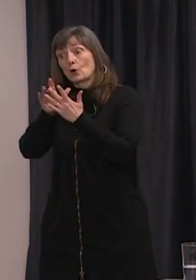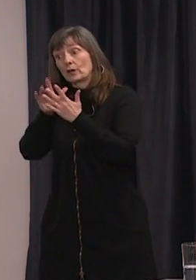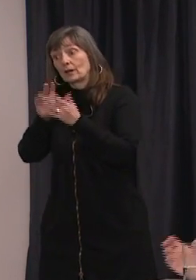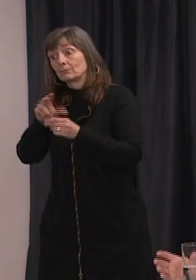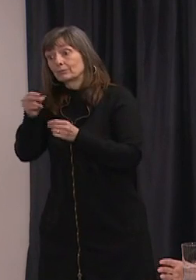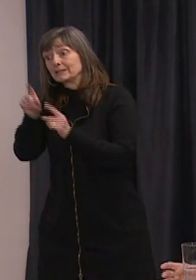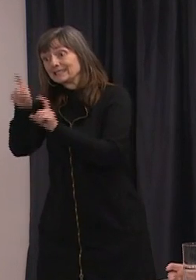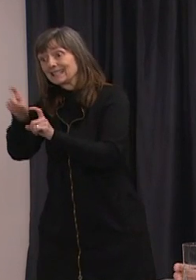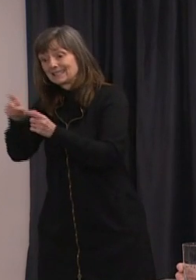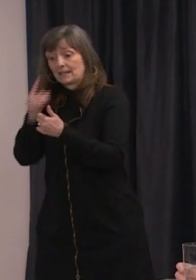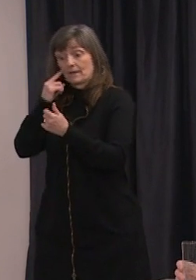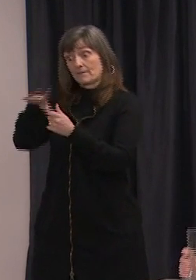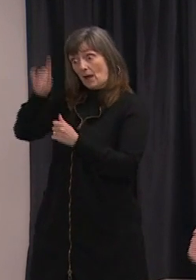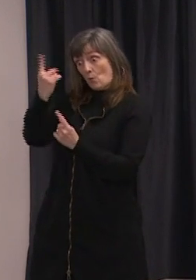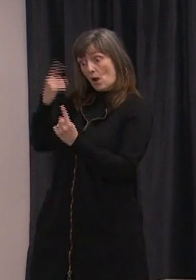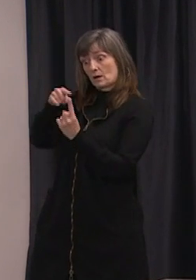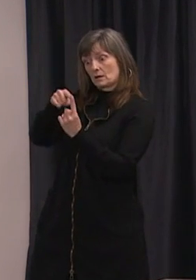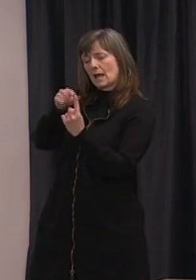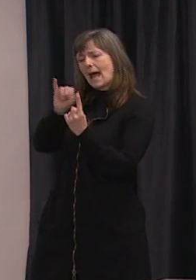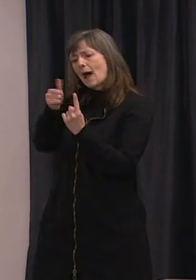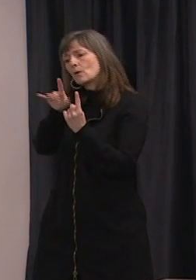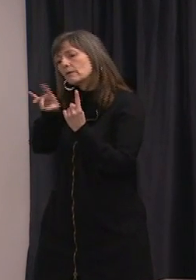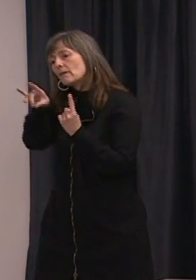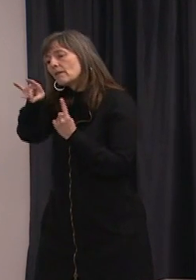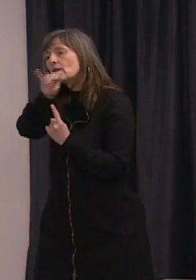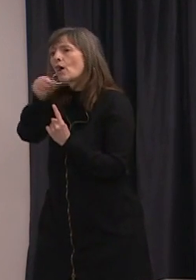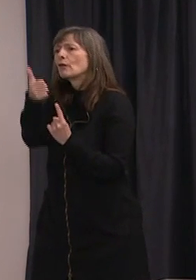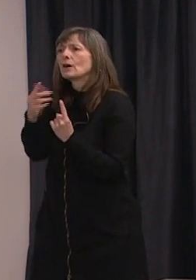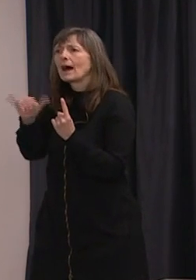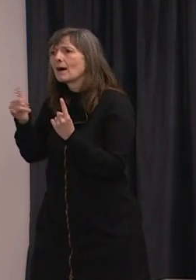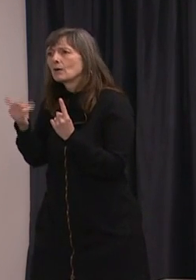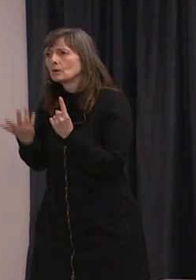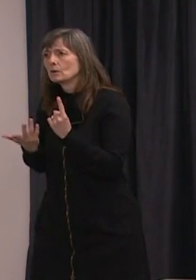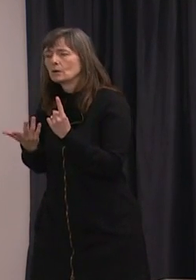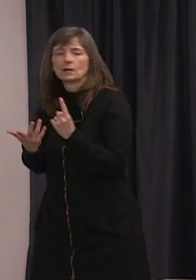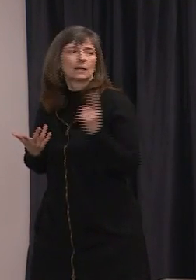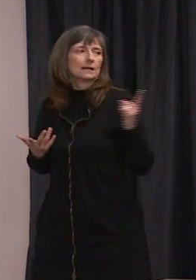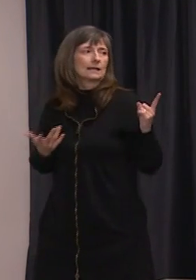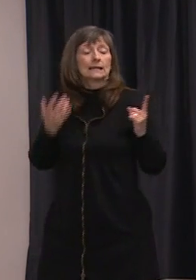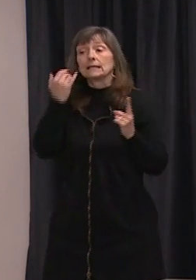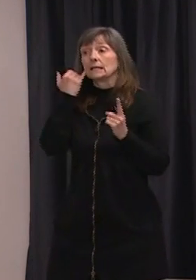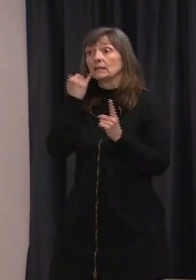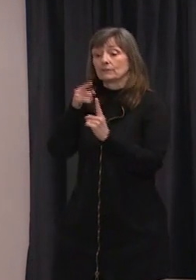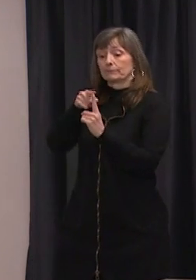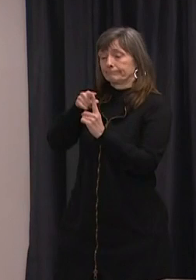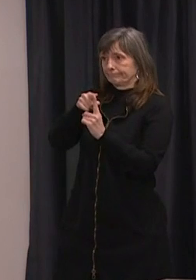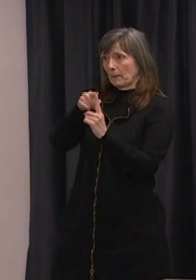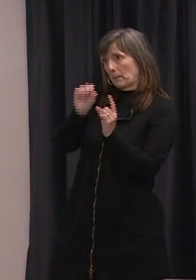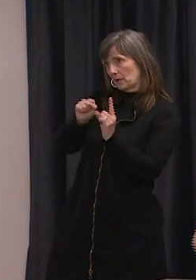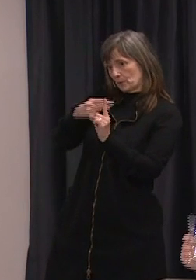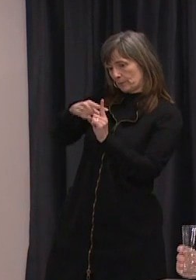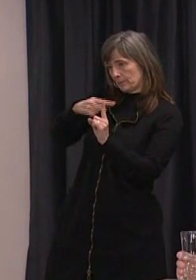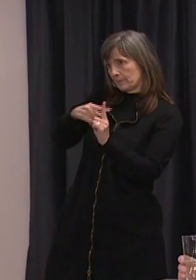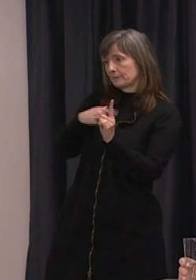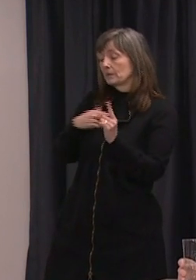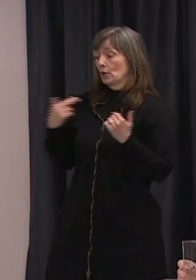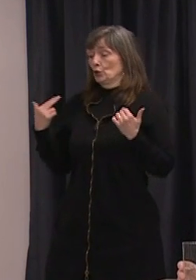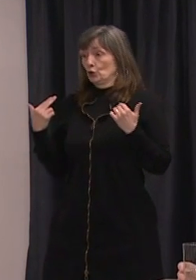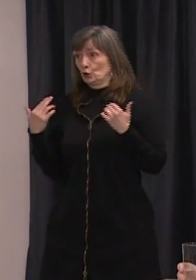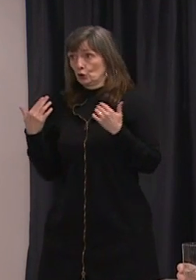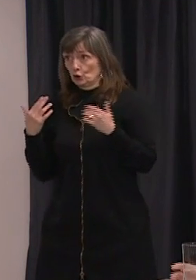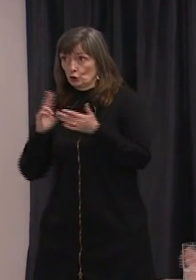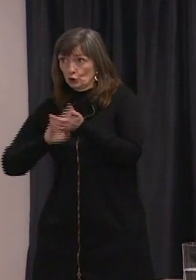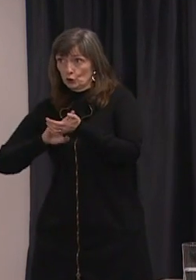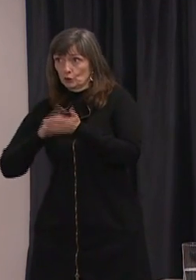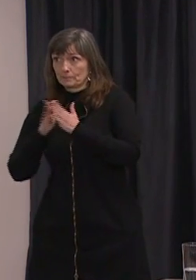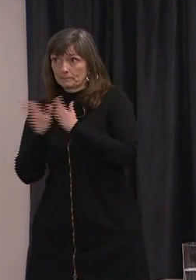What is the process there? So when we have a case, a public health nurse or a communicable disease control nurse will